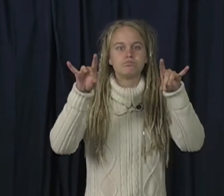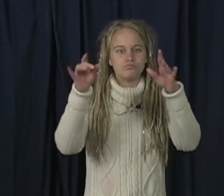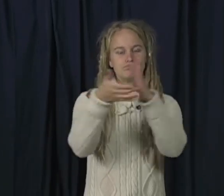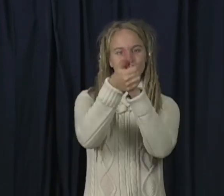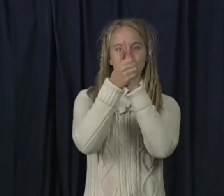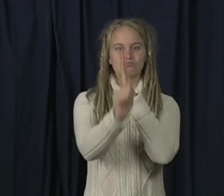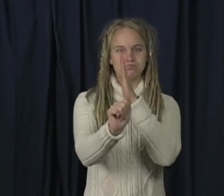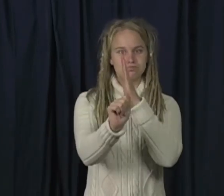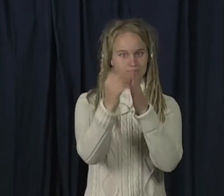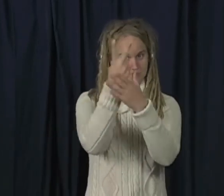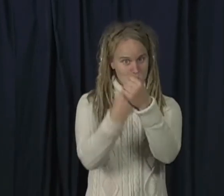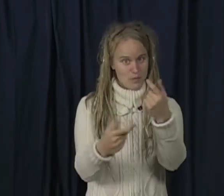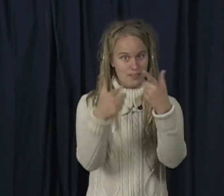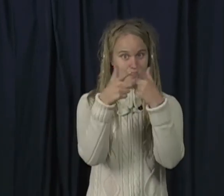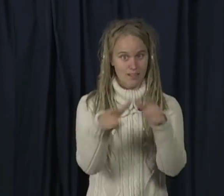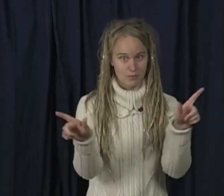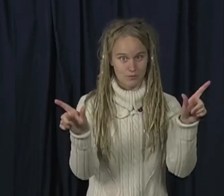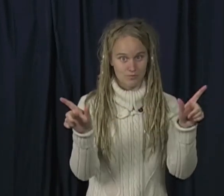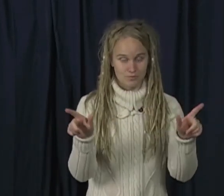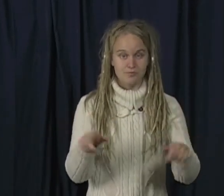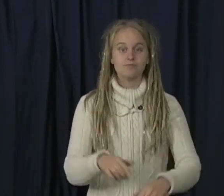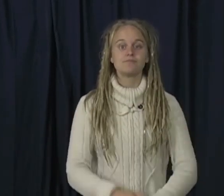allows them to be proficient bilinguals.